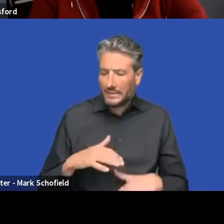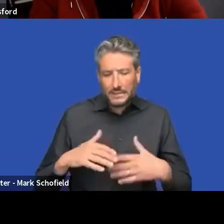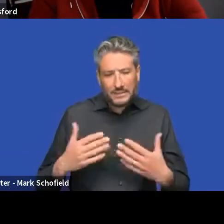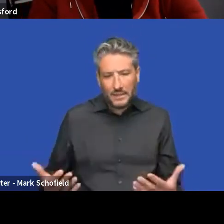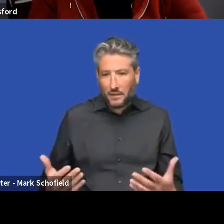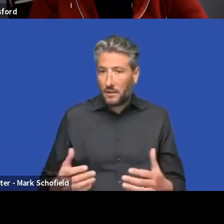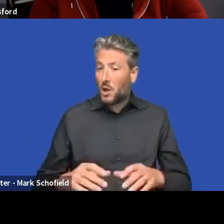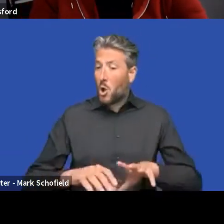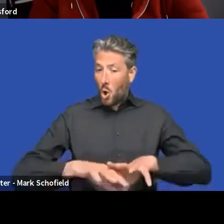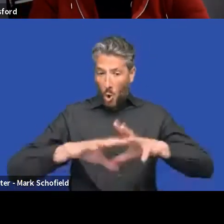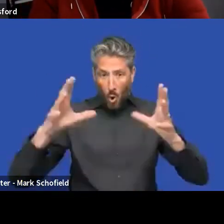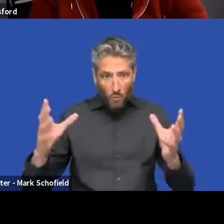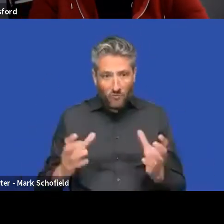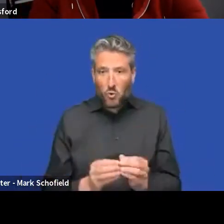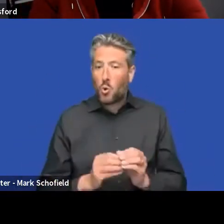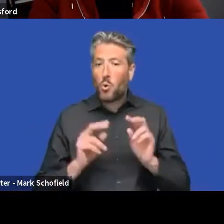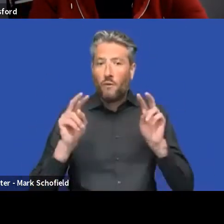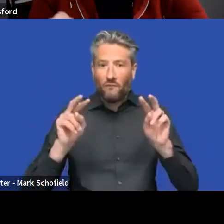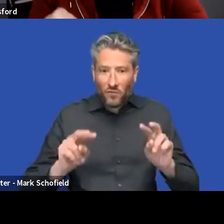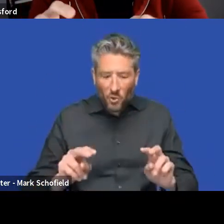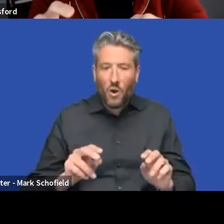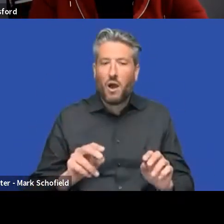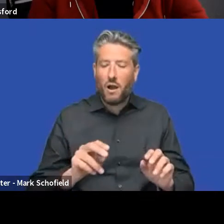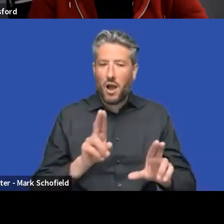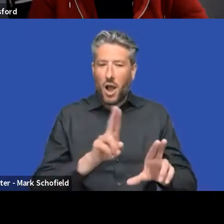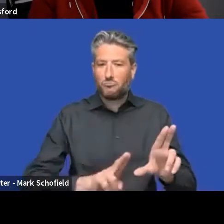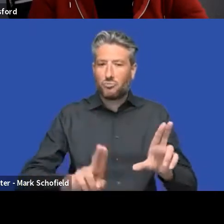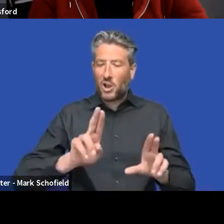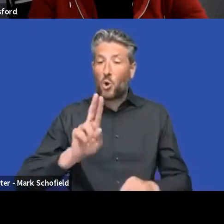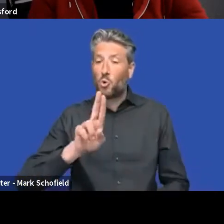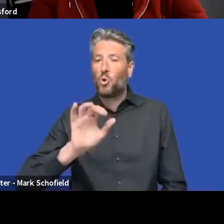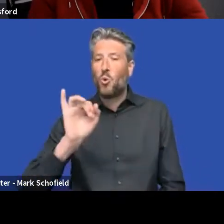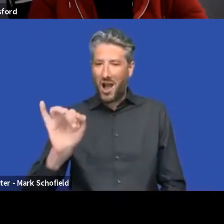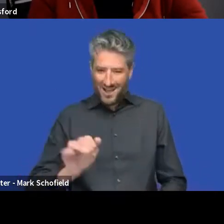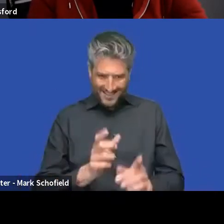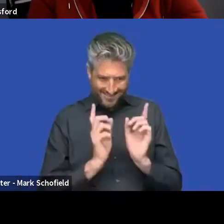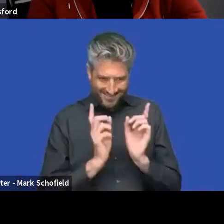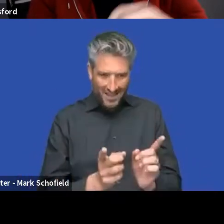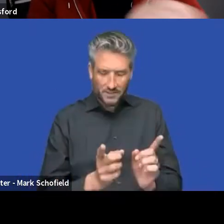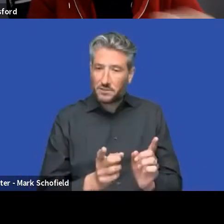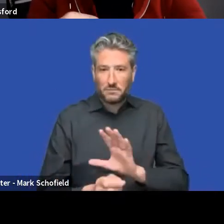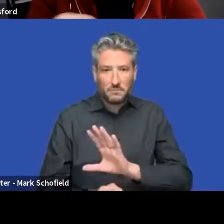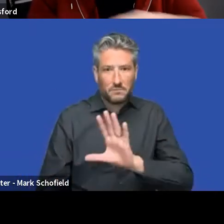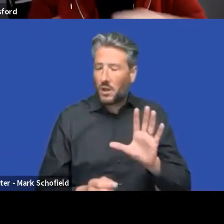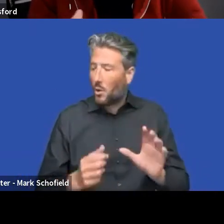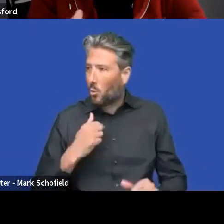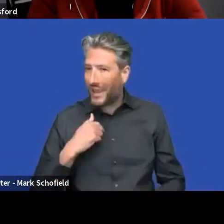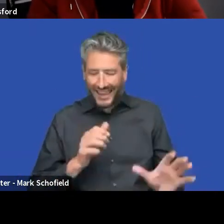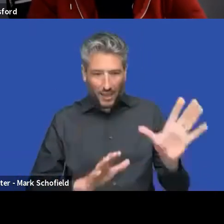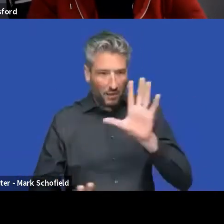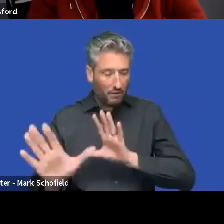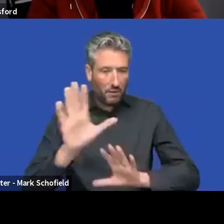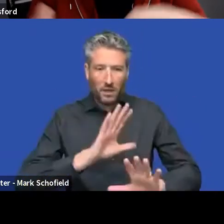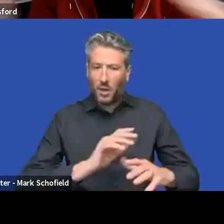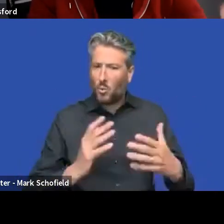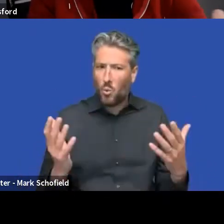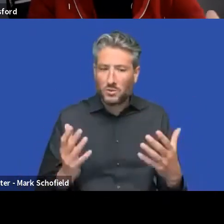UI. It's been very difficult to keep control of that. And then any CSS changes will